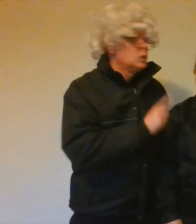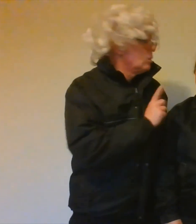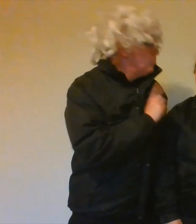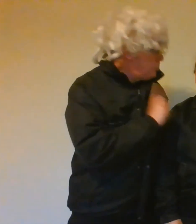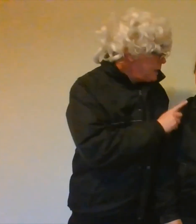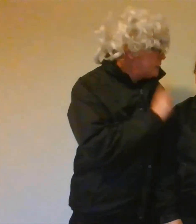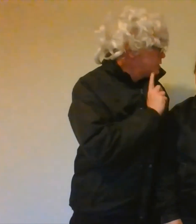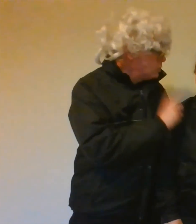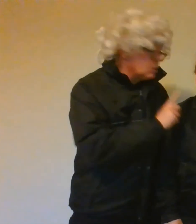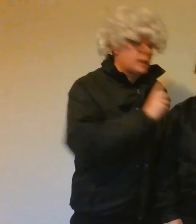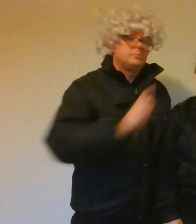con bella signora.